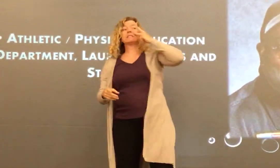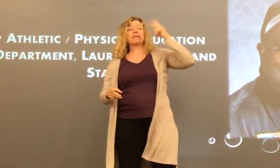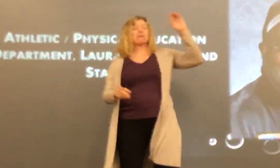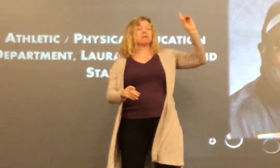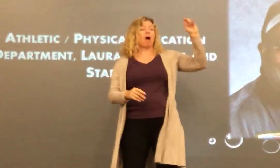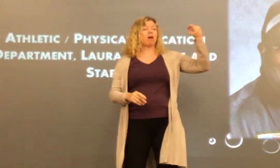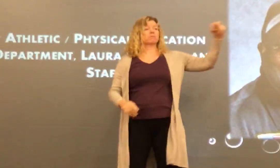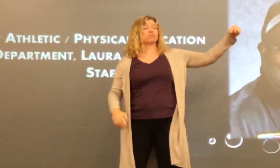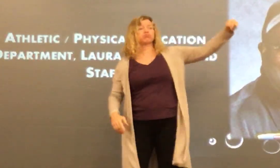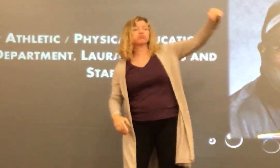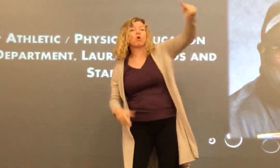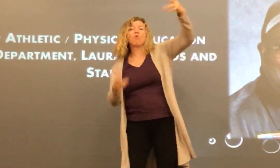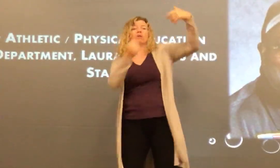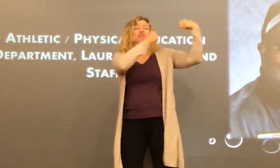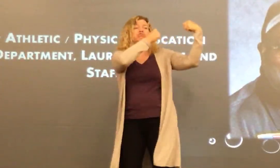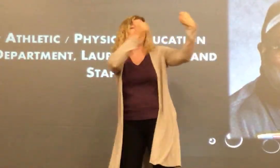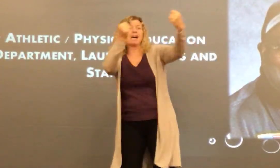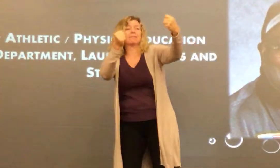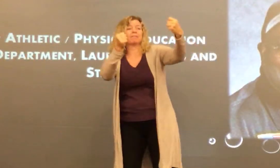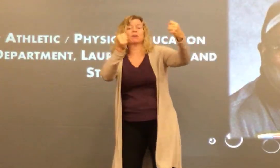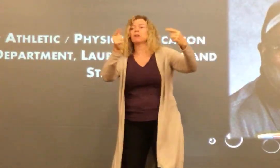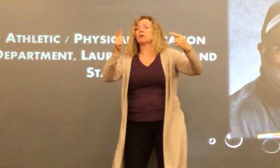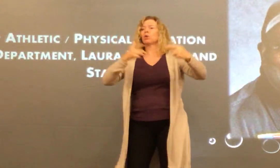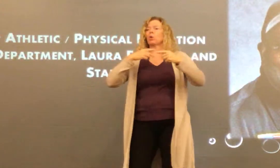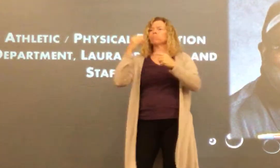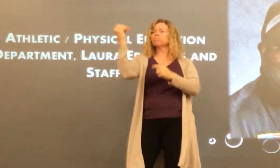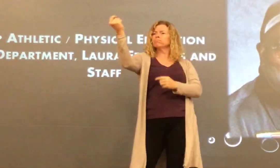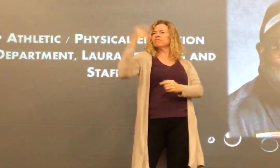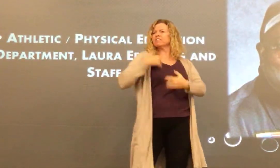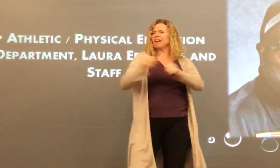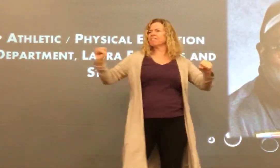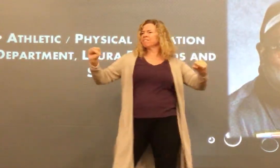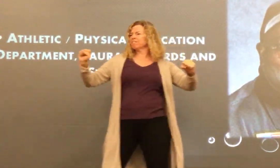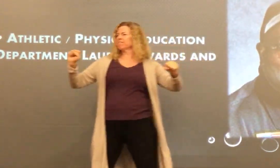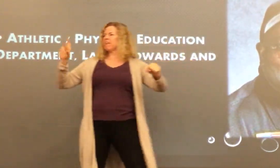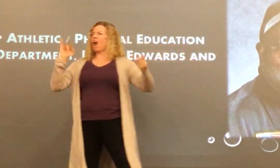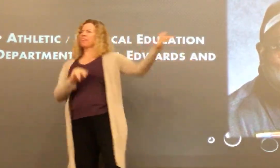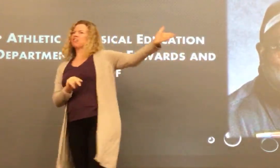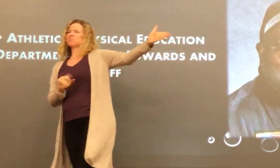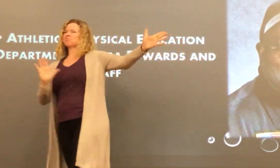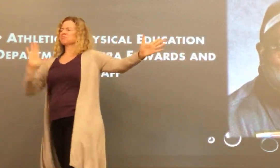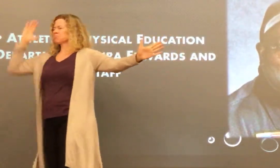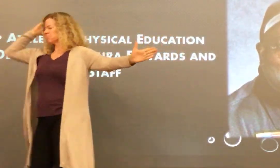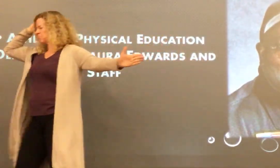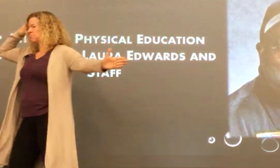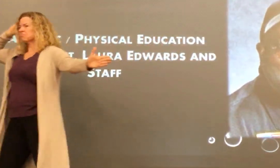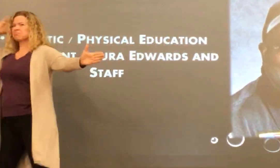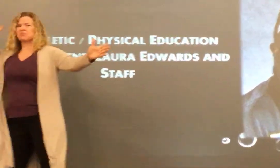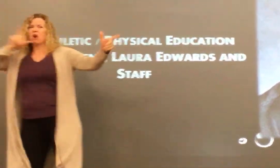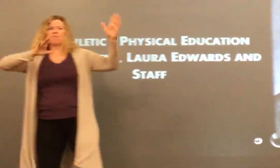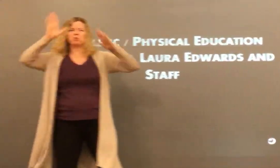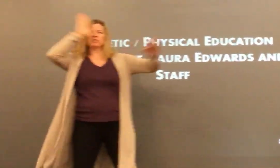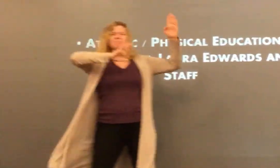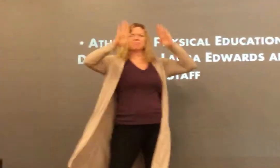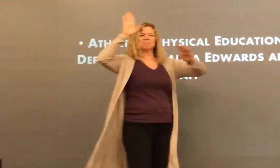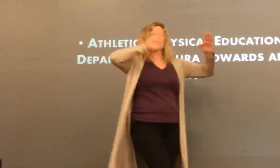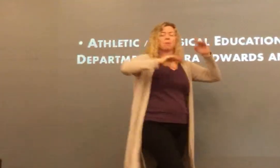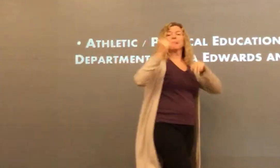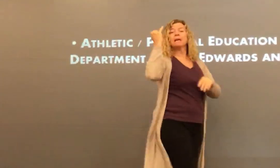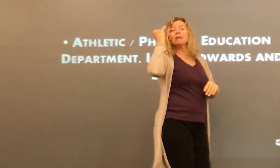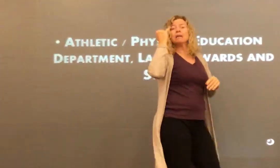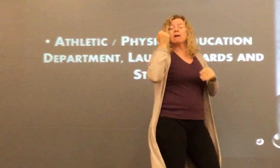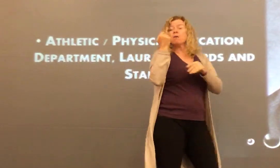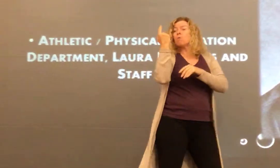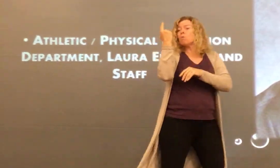We're all here on campus. We used to see Don walking or driving and you immediately felt safe. We knew he was there.